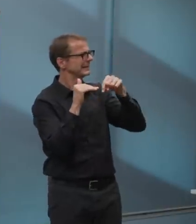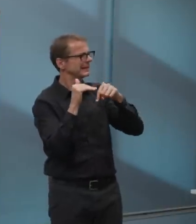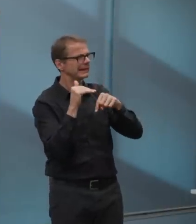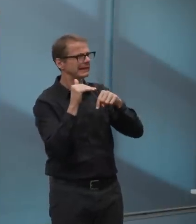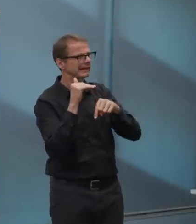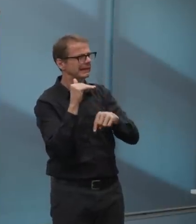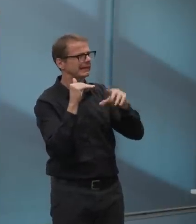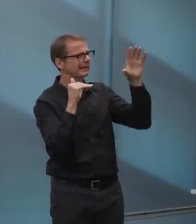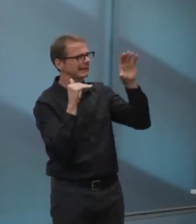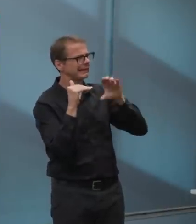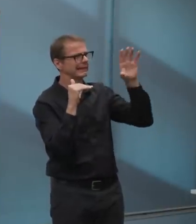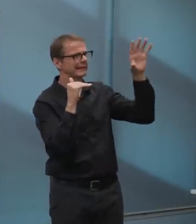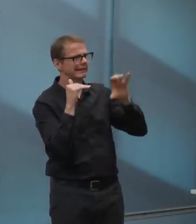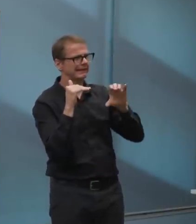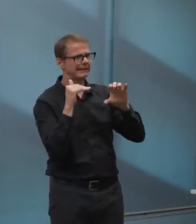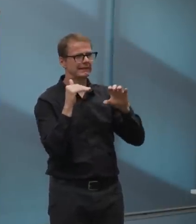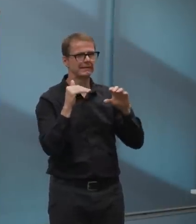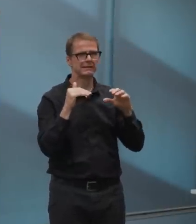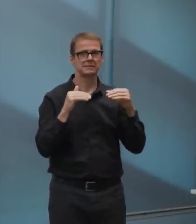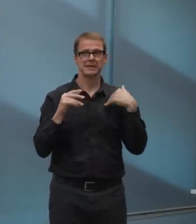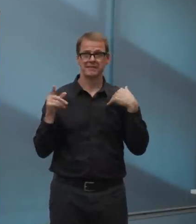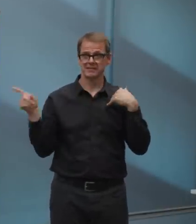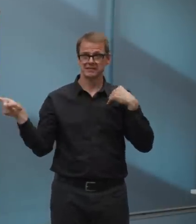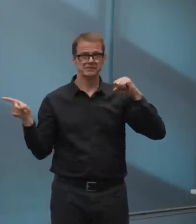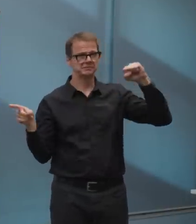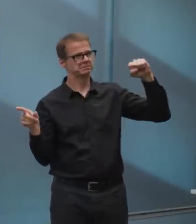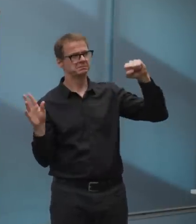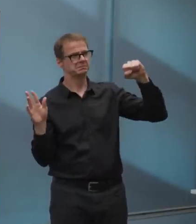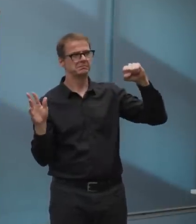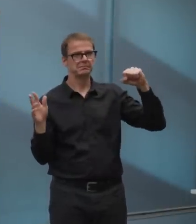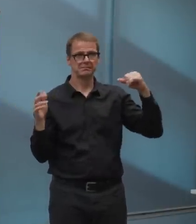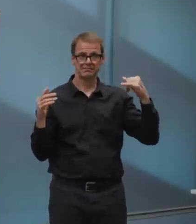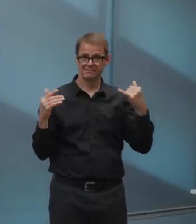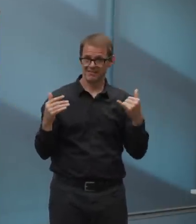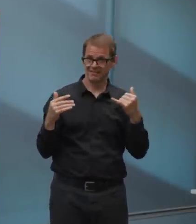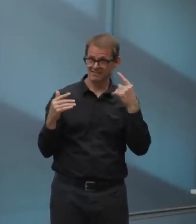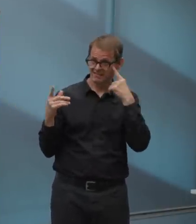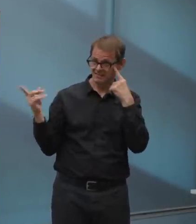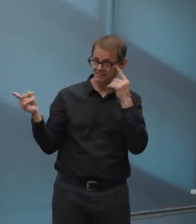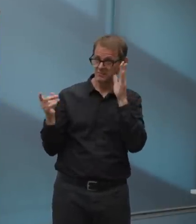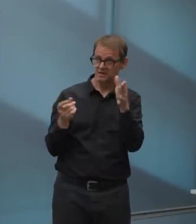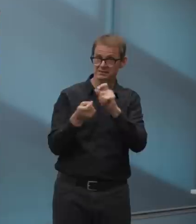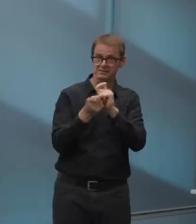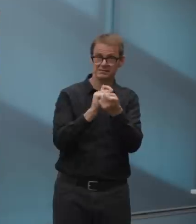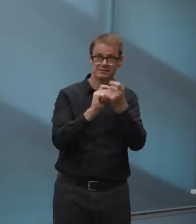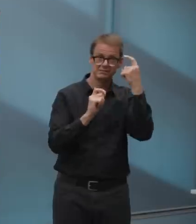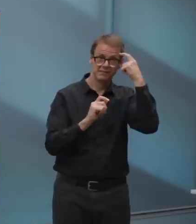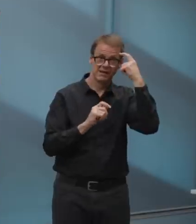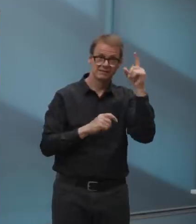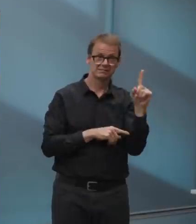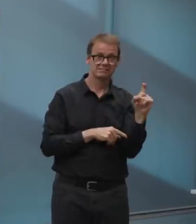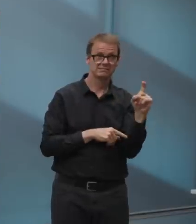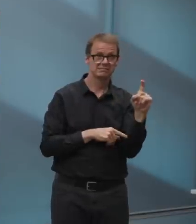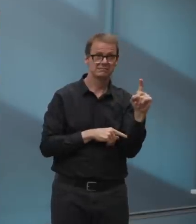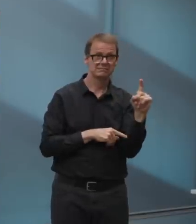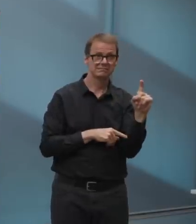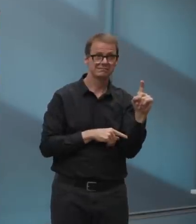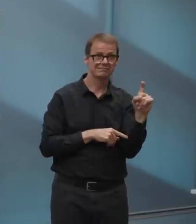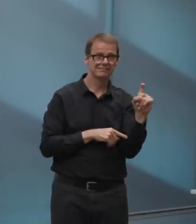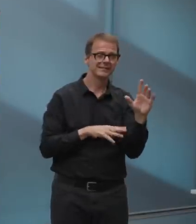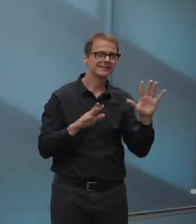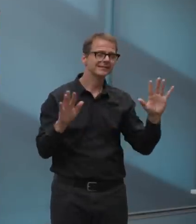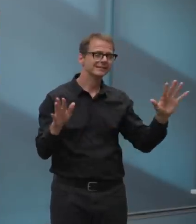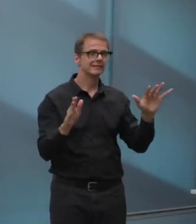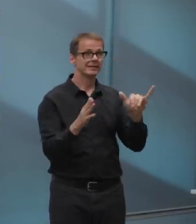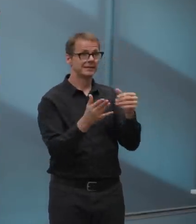flow with the economic long-wave cycle, uh, which is to say sales tax and income tax and business taxes and, and